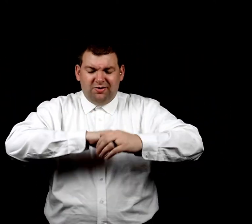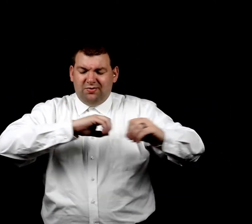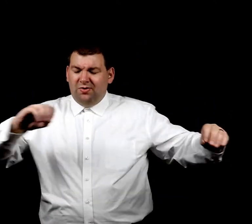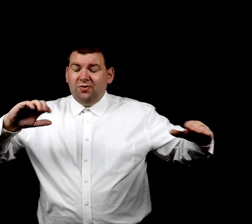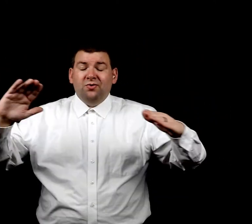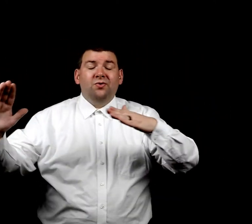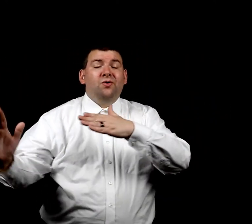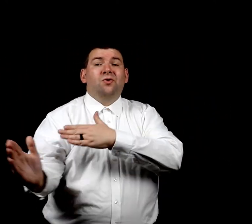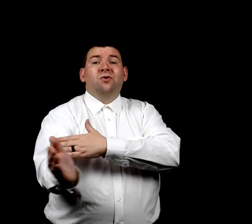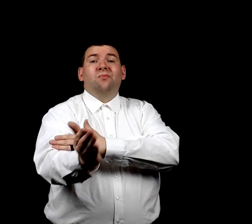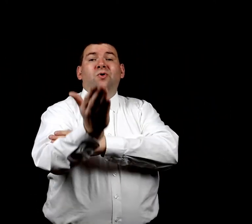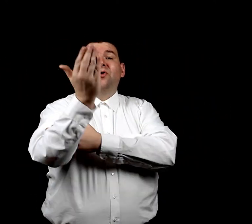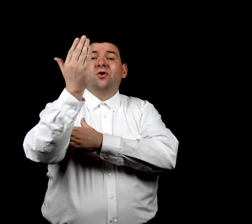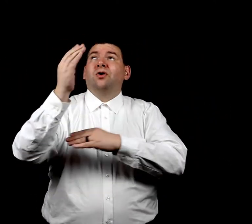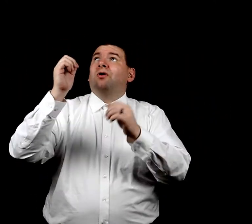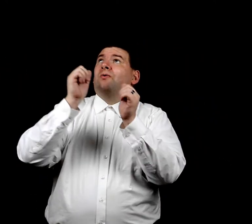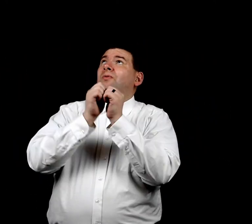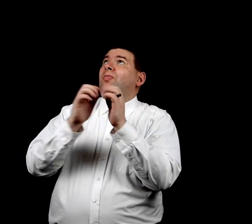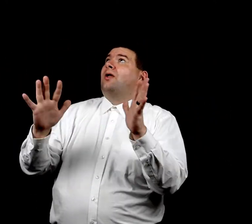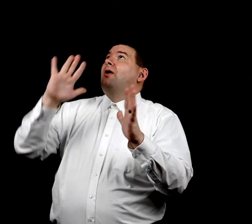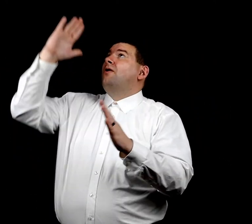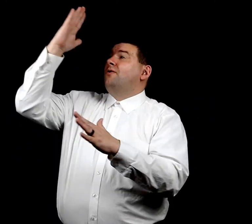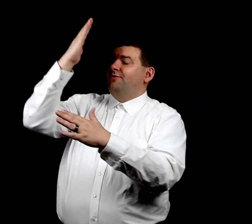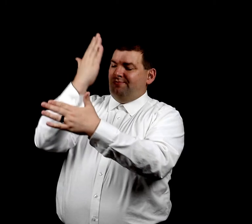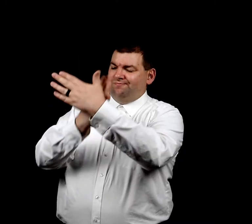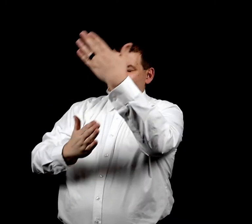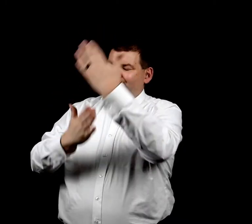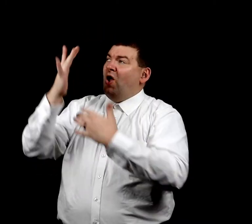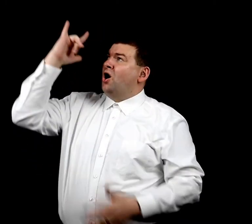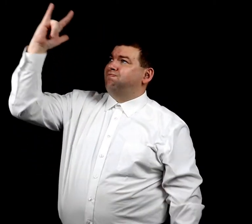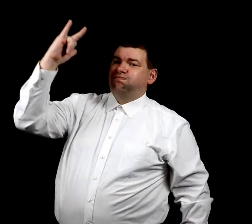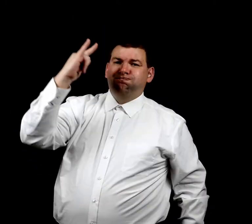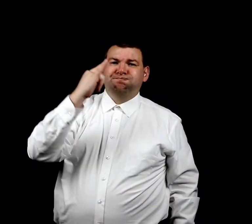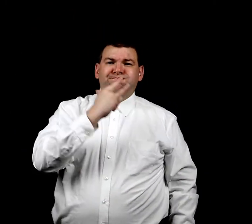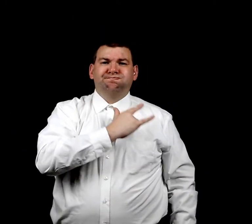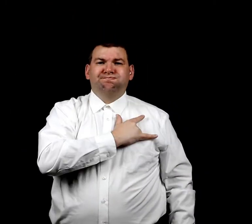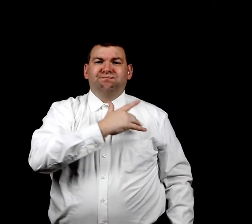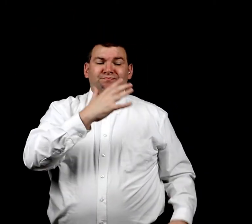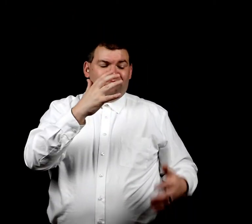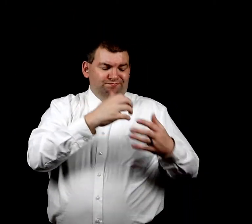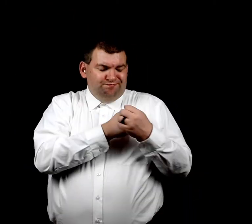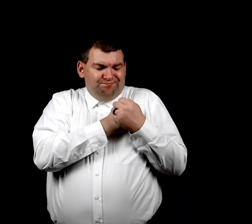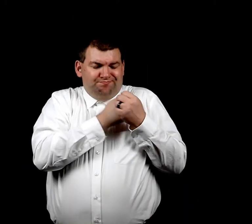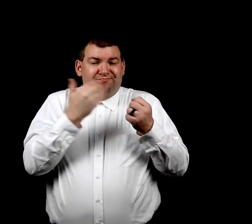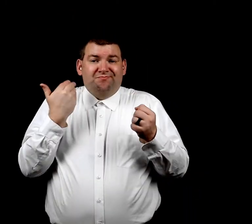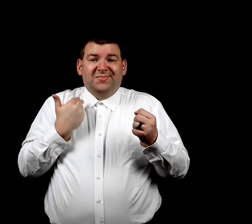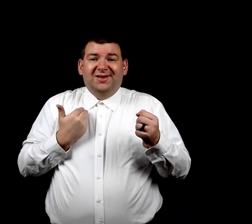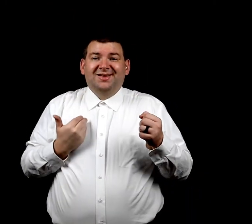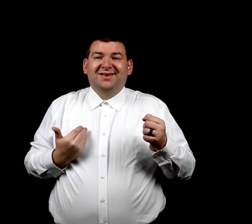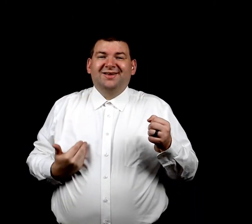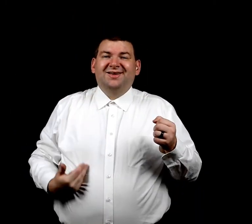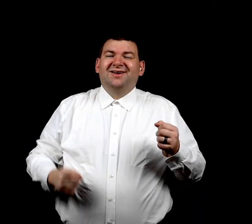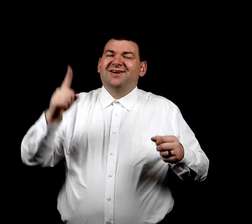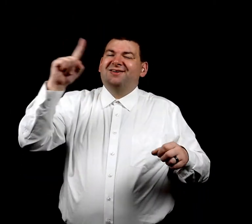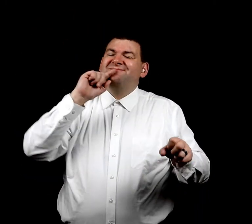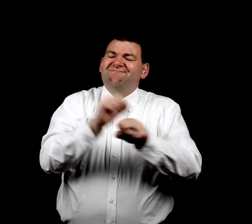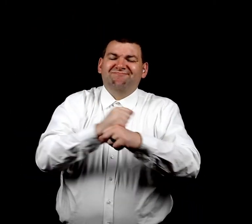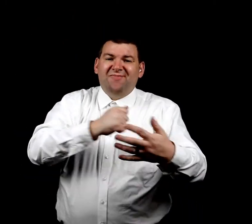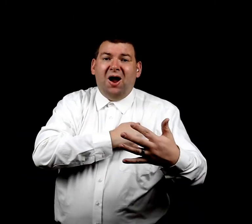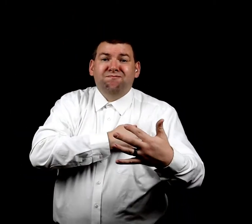no night and there's no morning Without your loving arms to hold me You're the